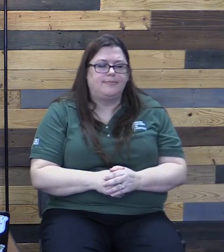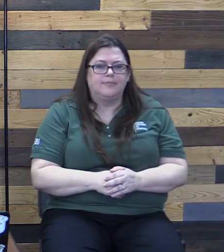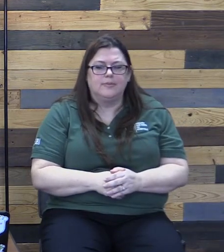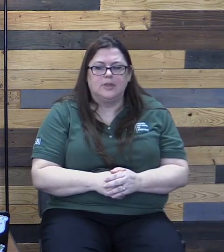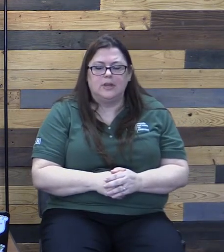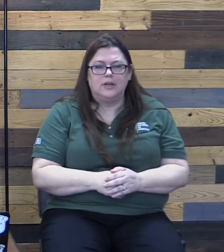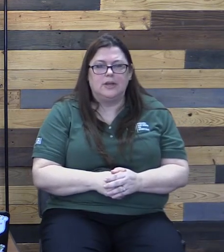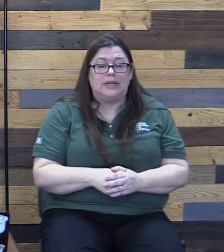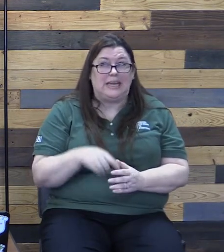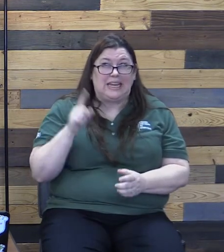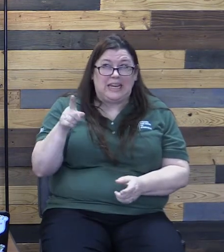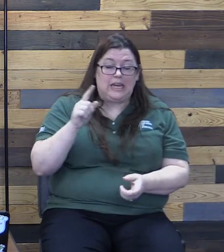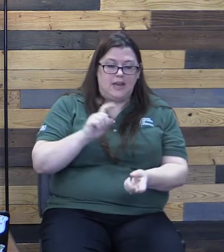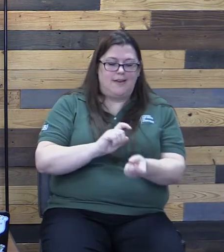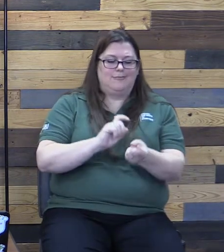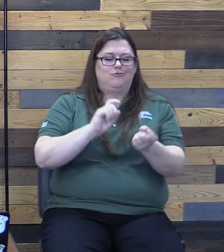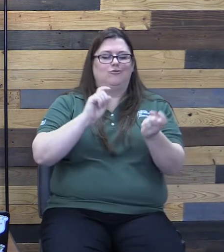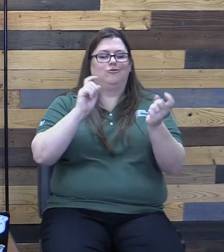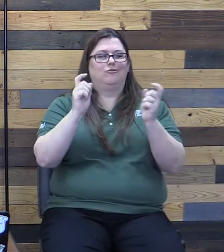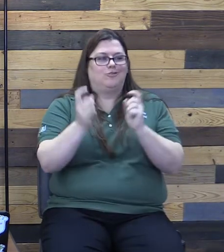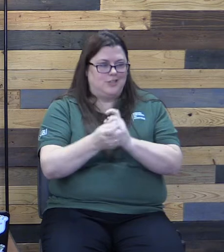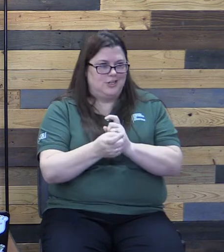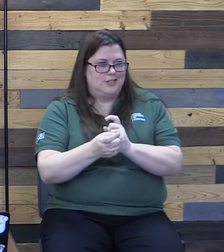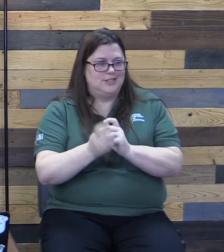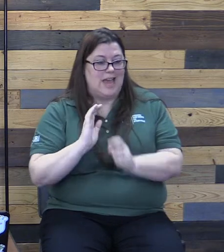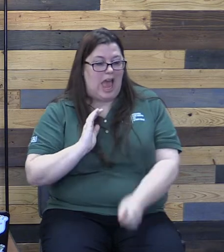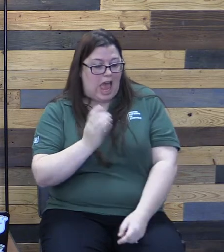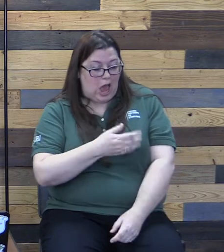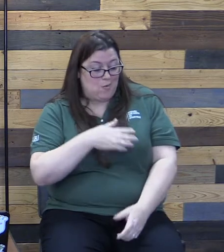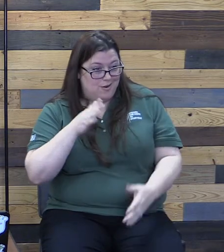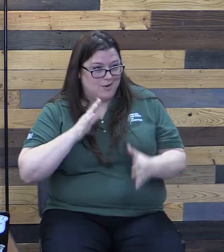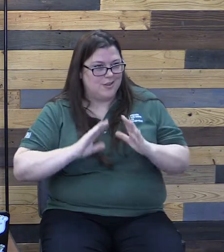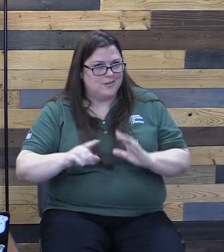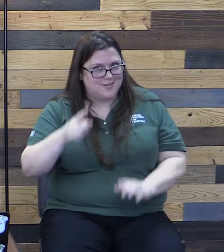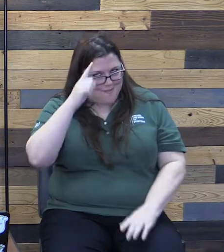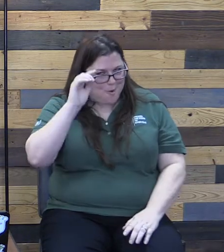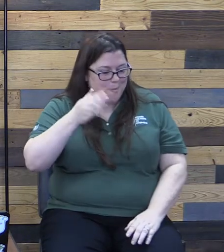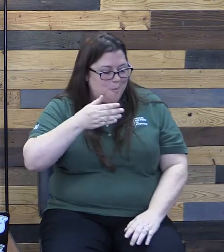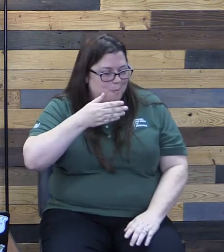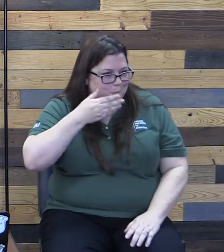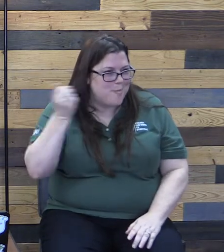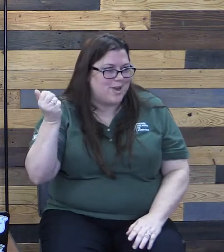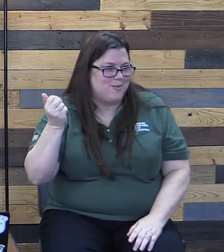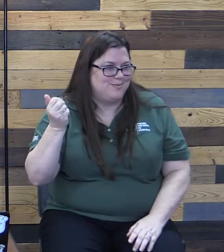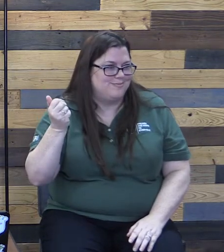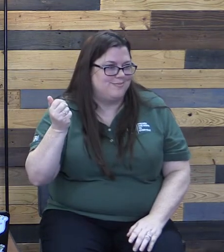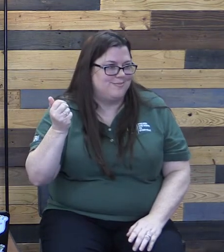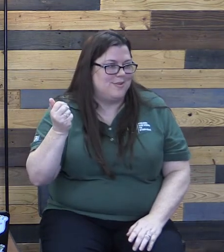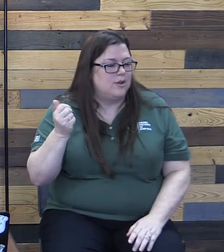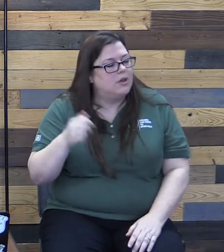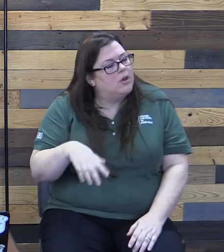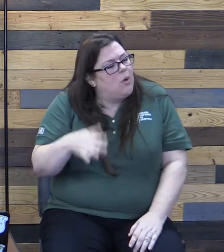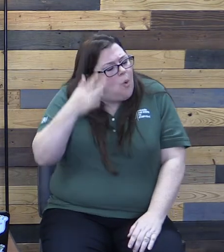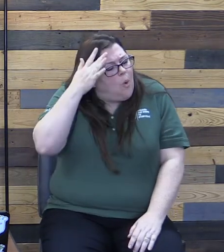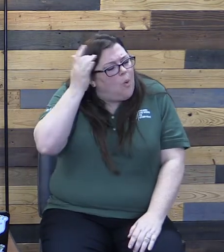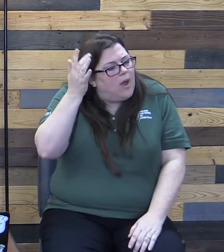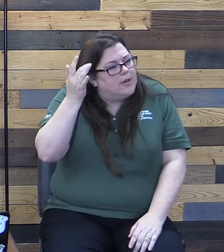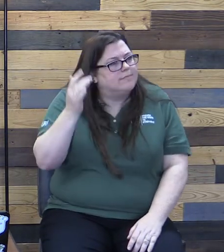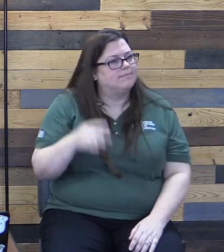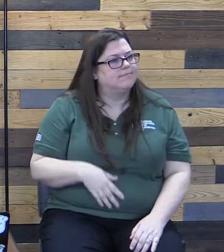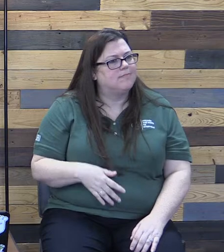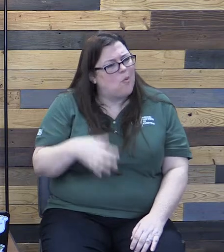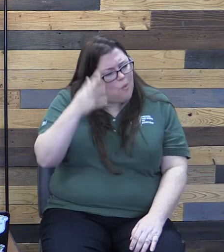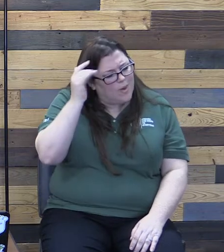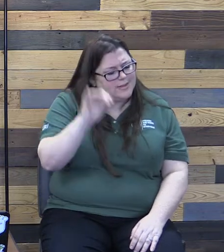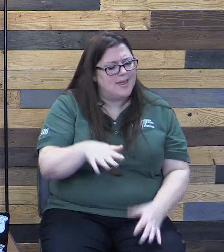He exchanges our clothes for better ones. peace. But why does he do that? Why is it